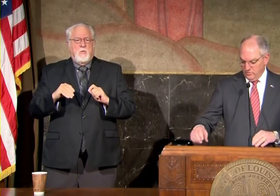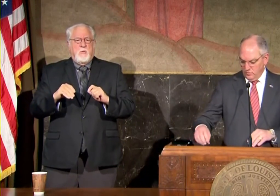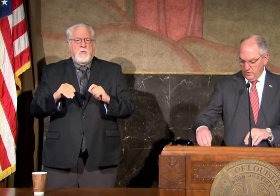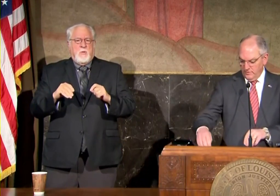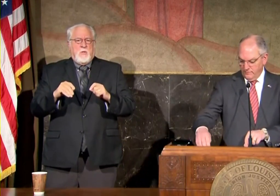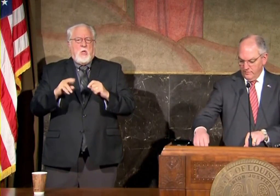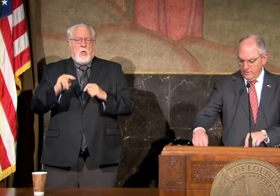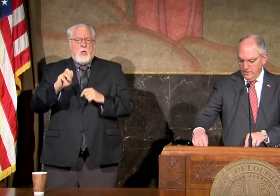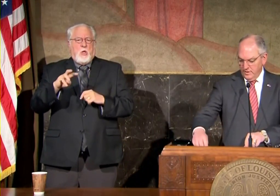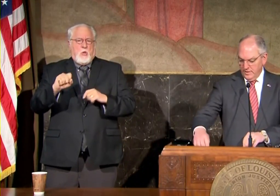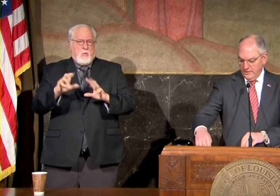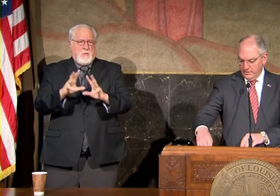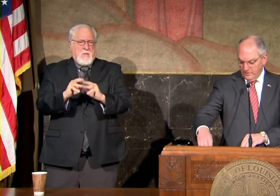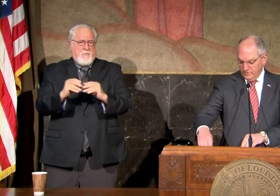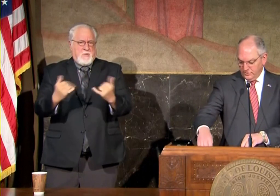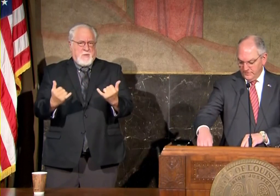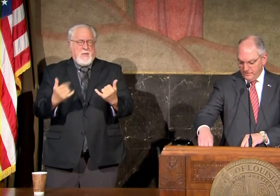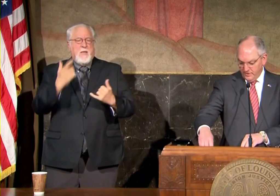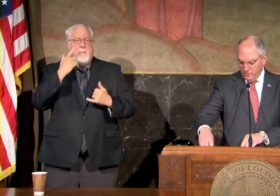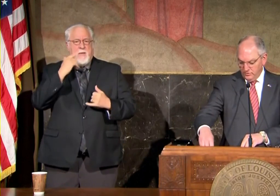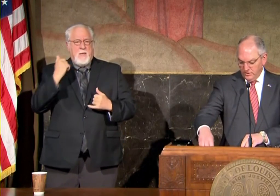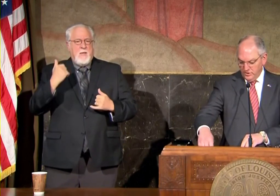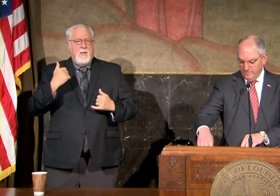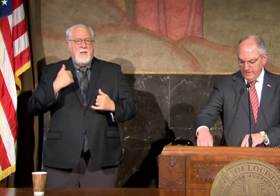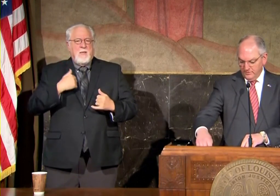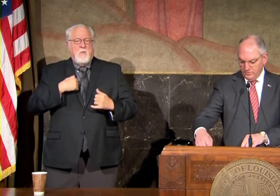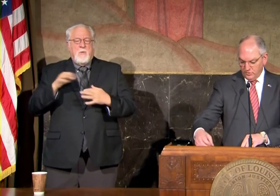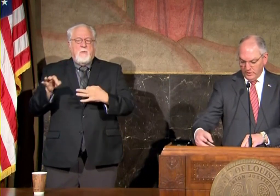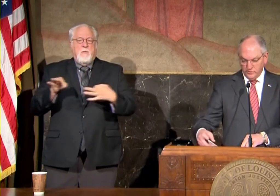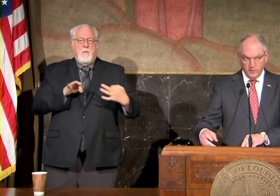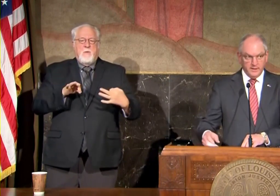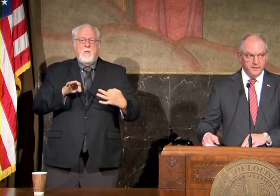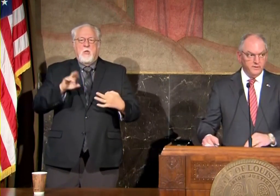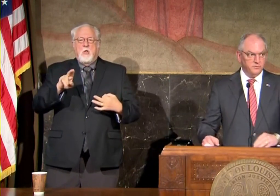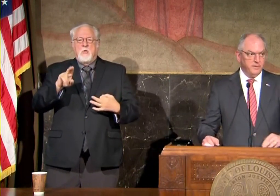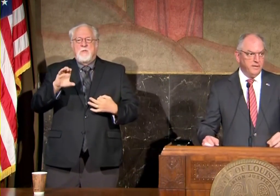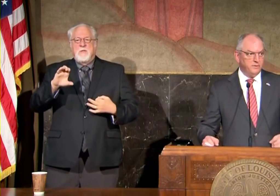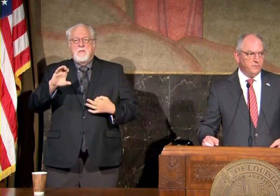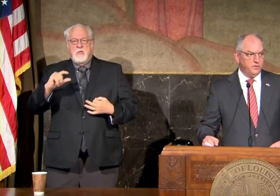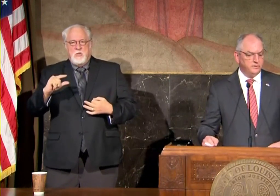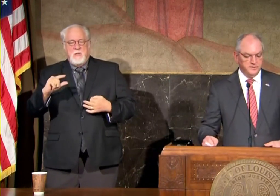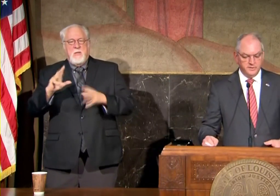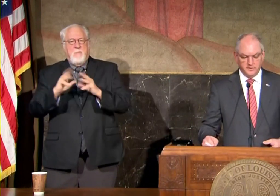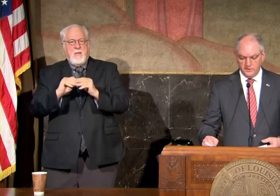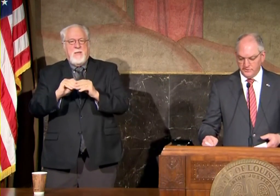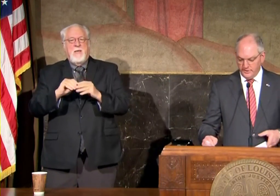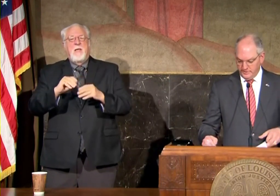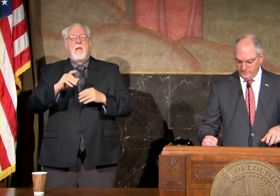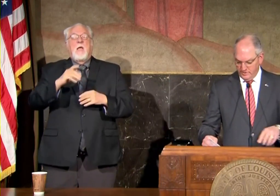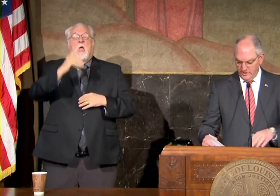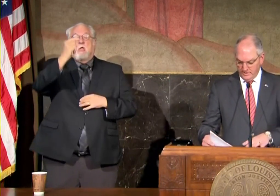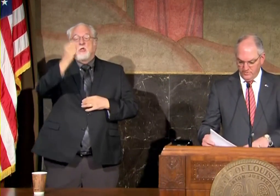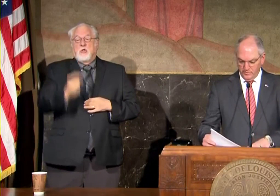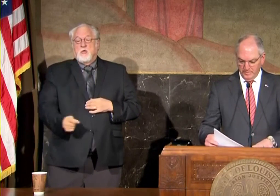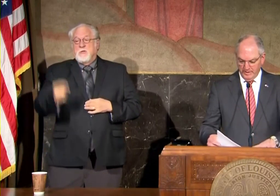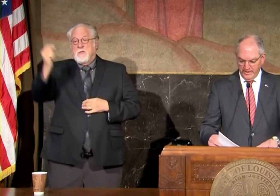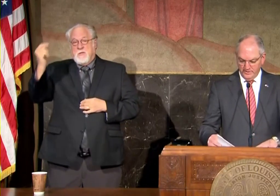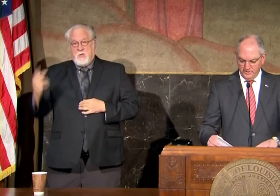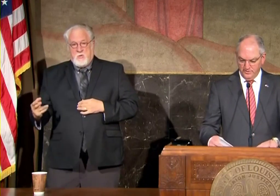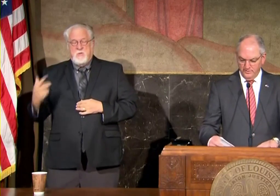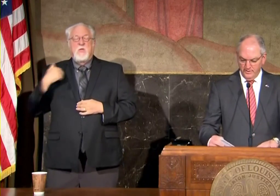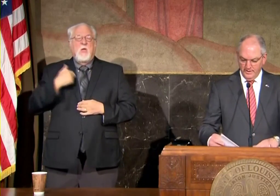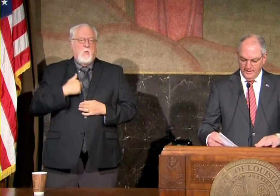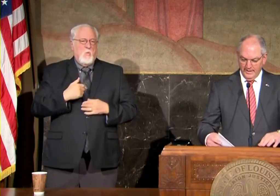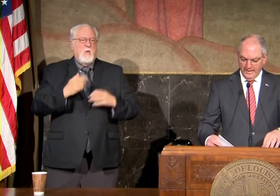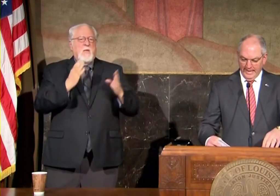because we have also shifted our UCG meetings to twice weekly those will be held on Tuesdays and Thursdays and so that's when we plan